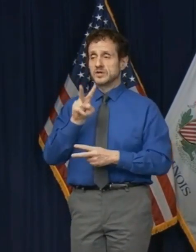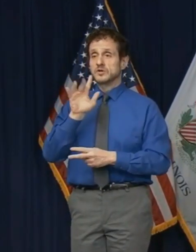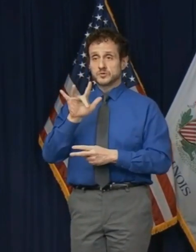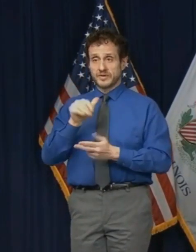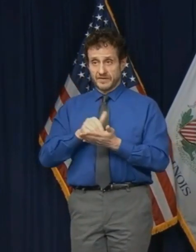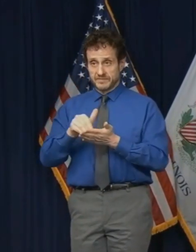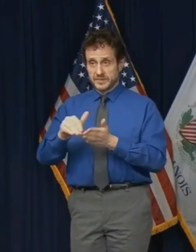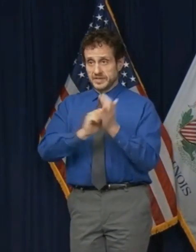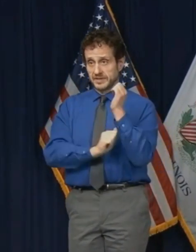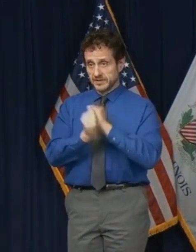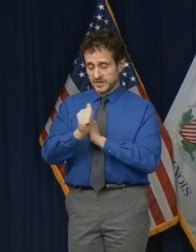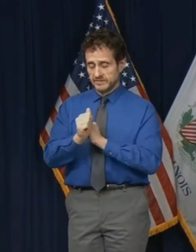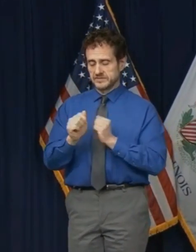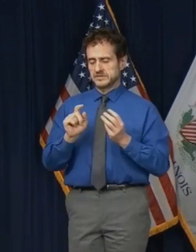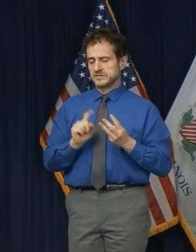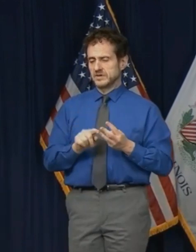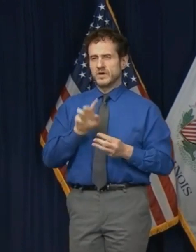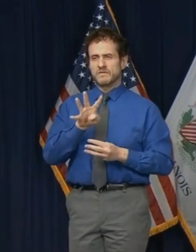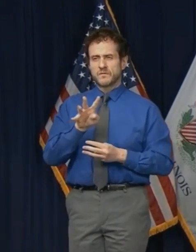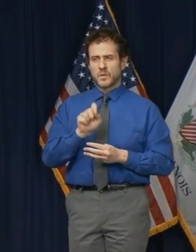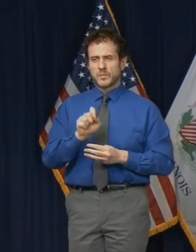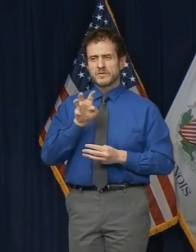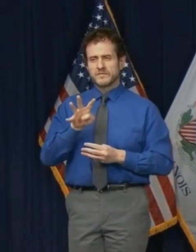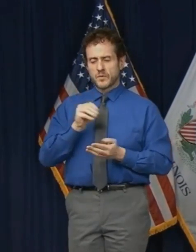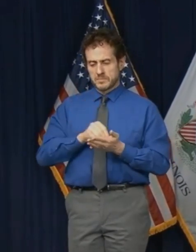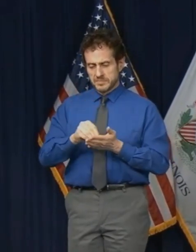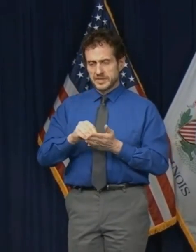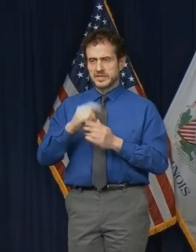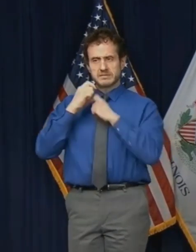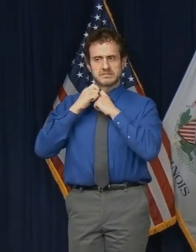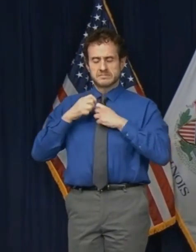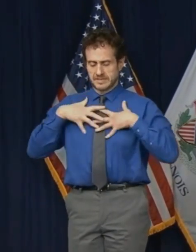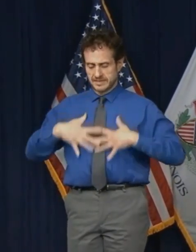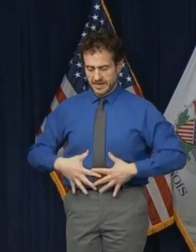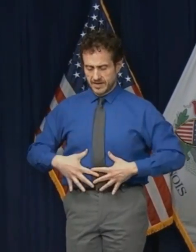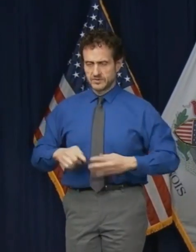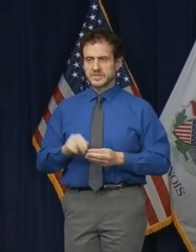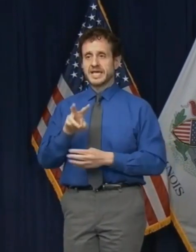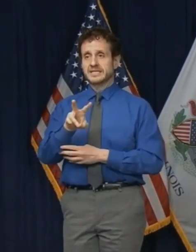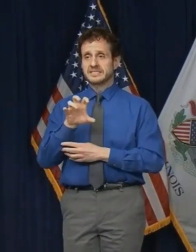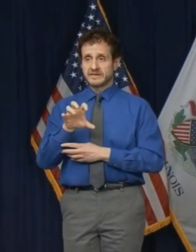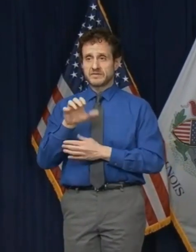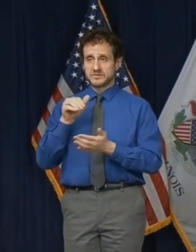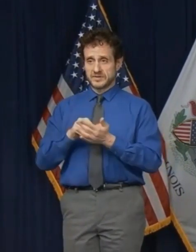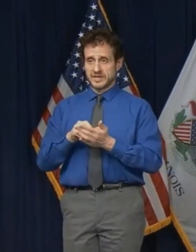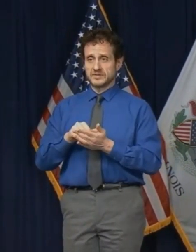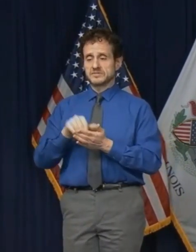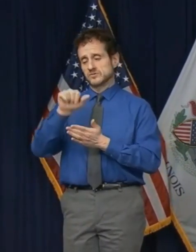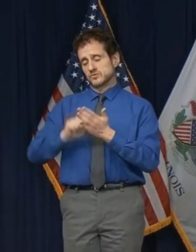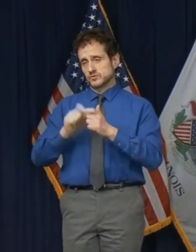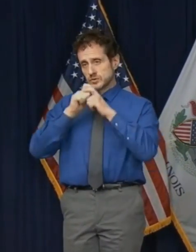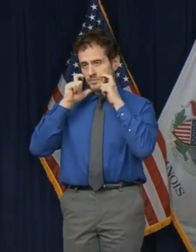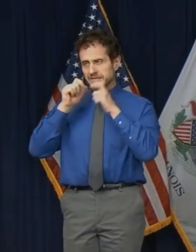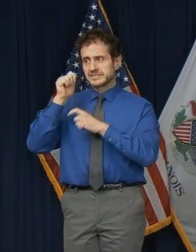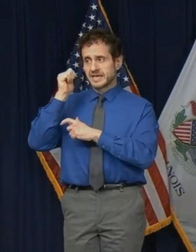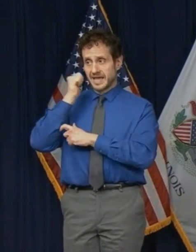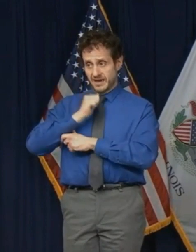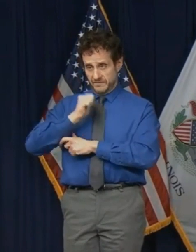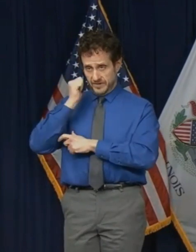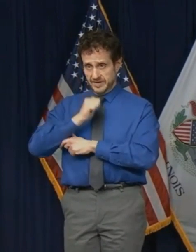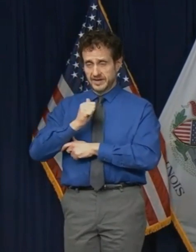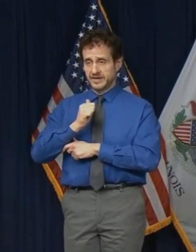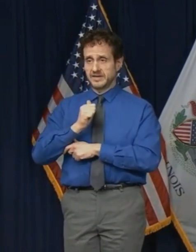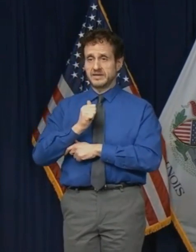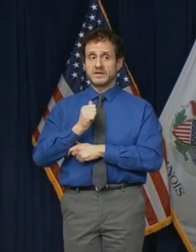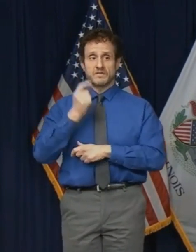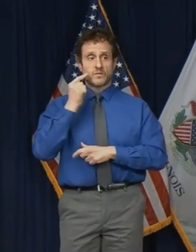gloves, 4.4 million gowns, and 700,000 surgical masks. And that's just